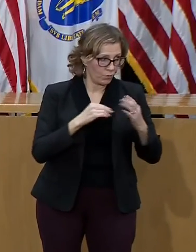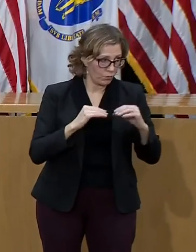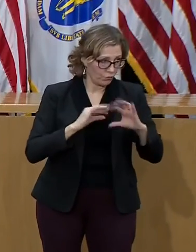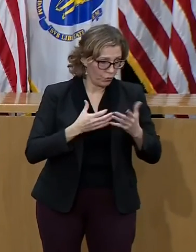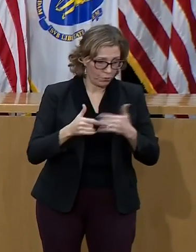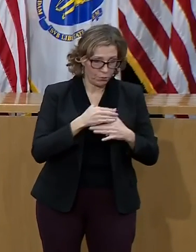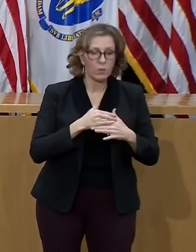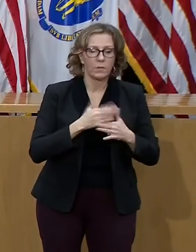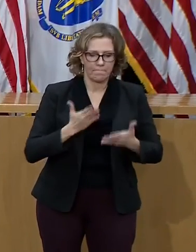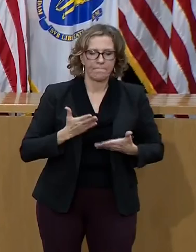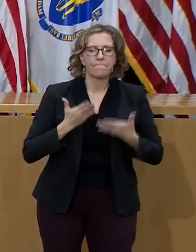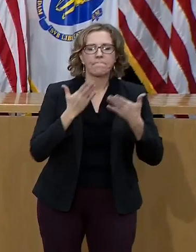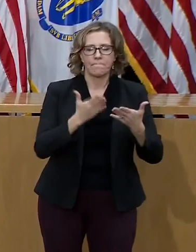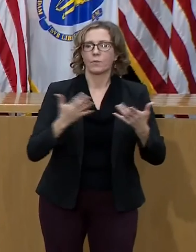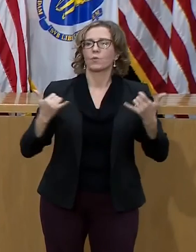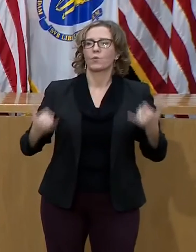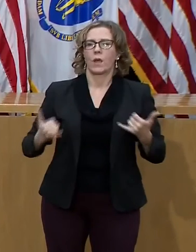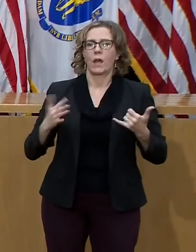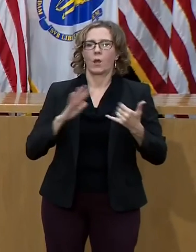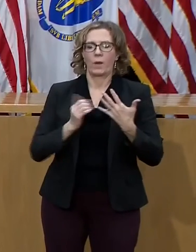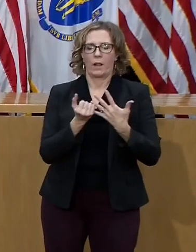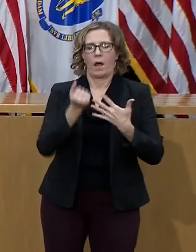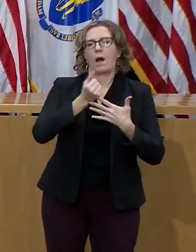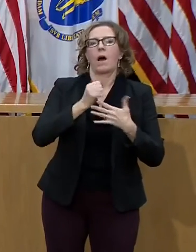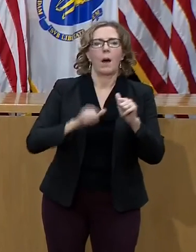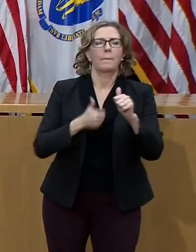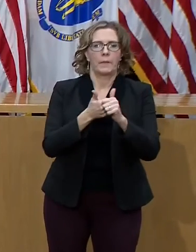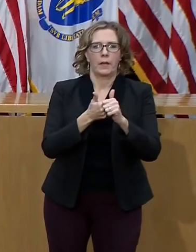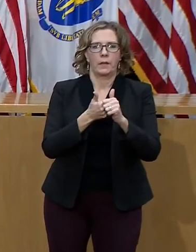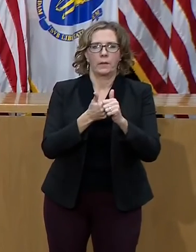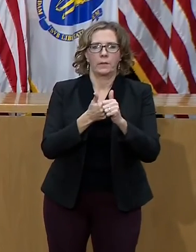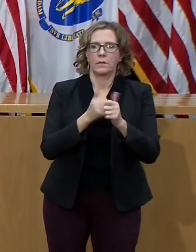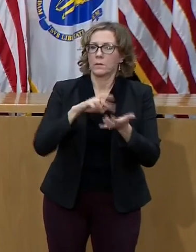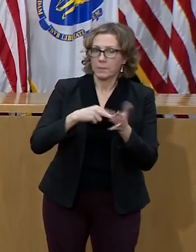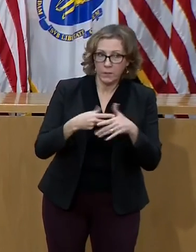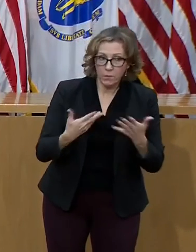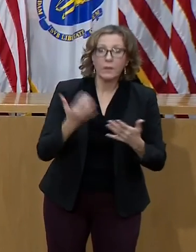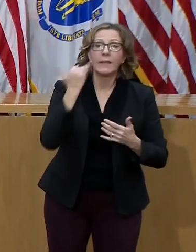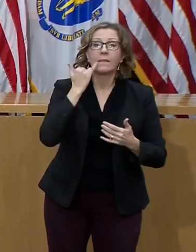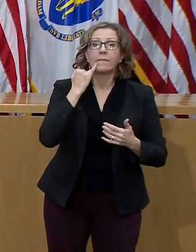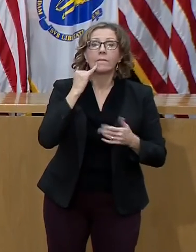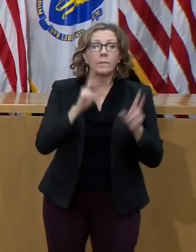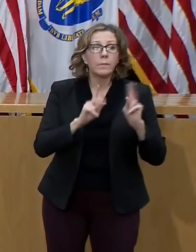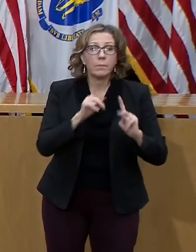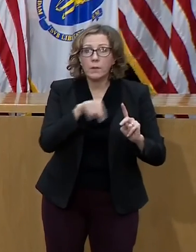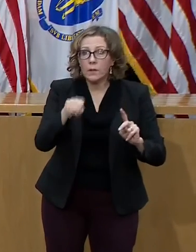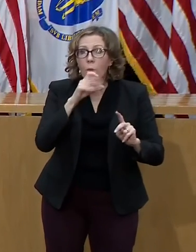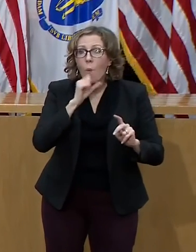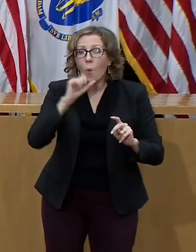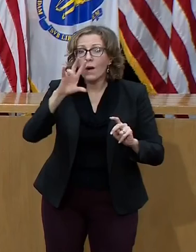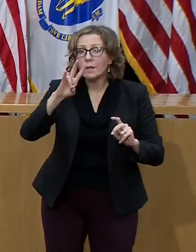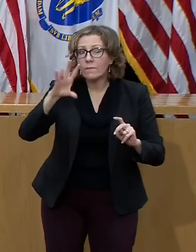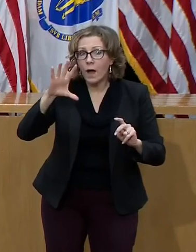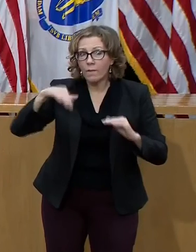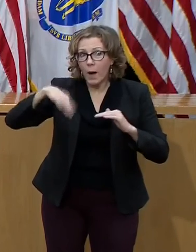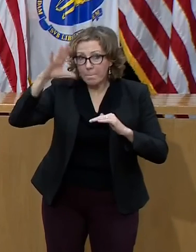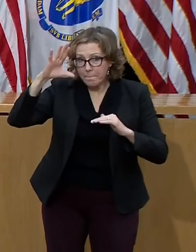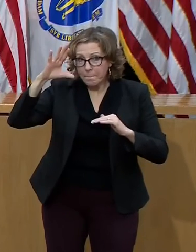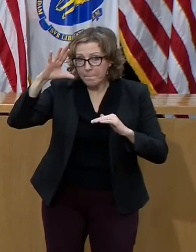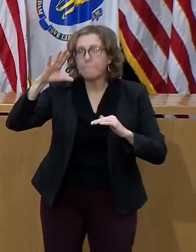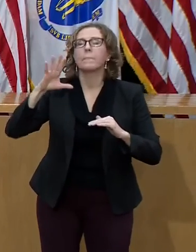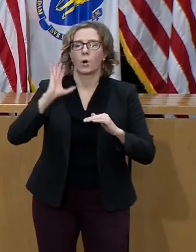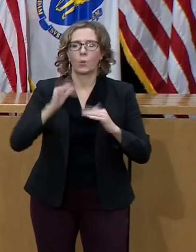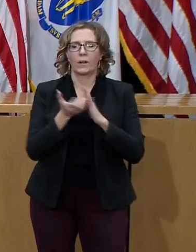are updating prioritization today so that individuals ages 75 plus are included in phase 2 group